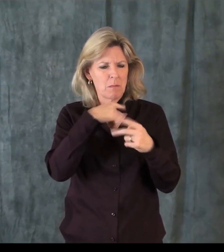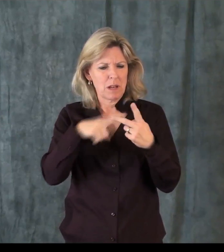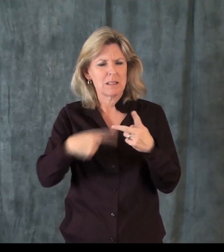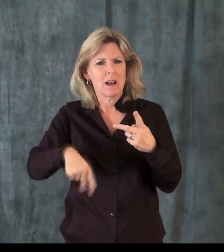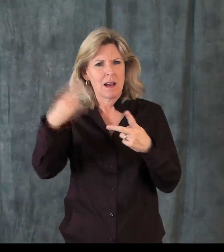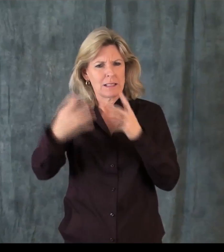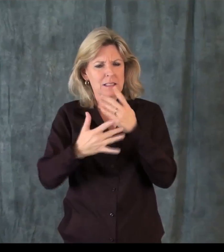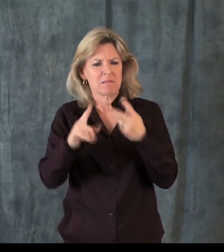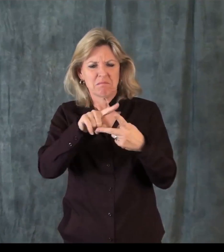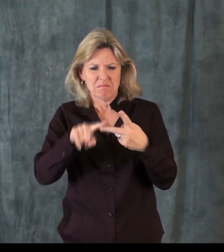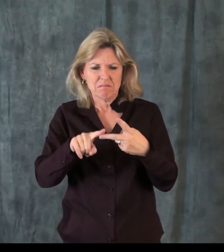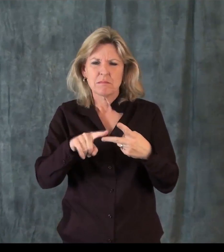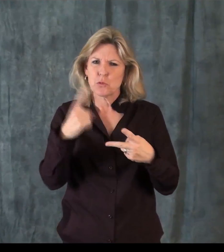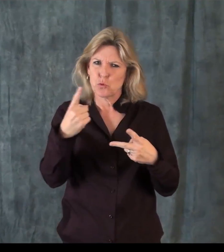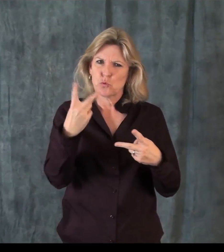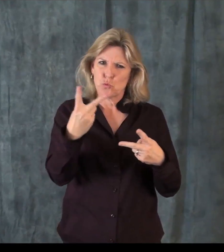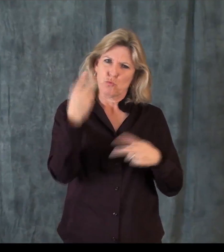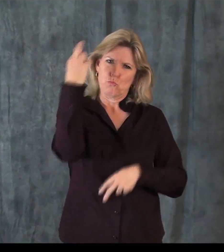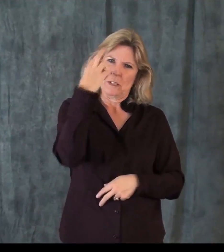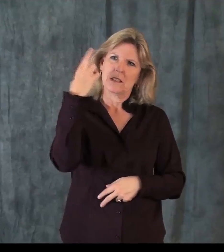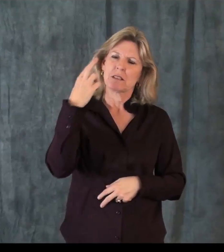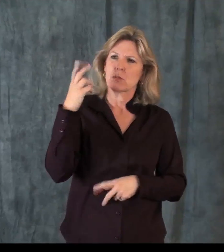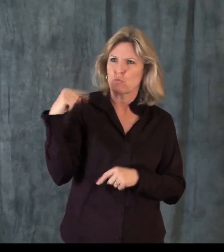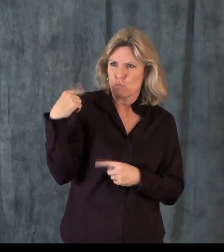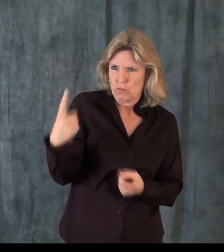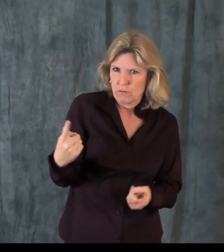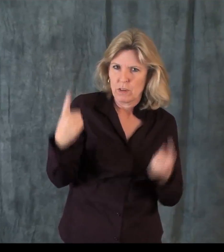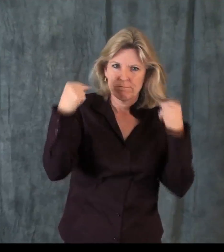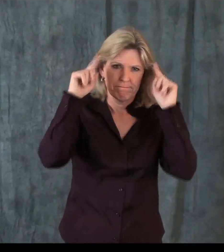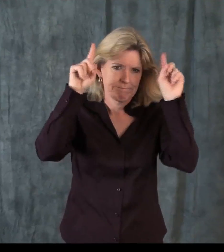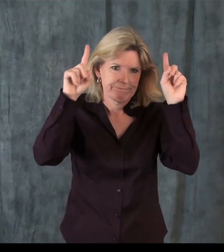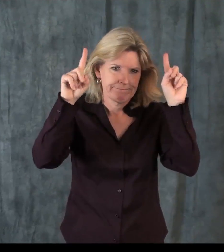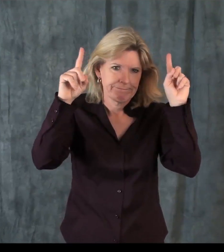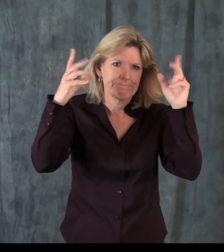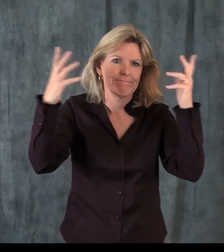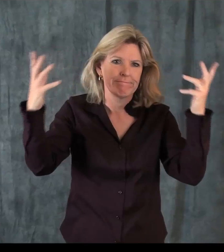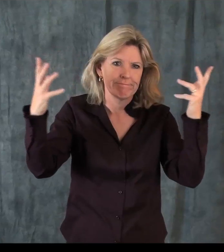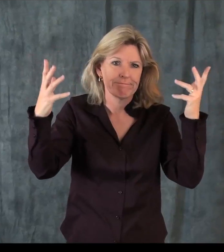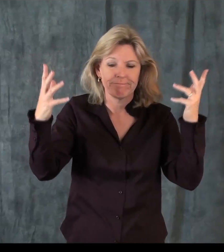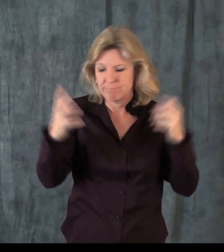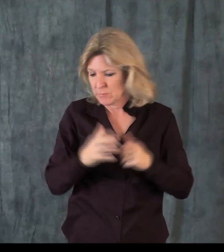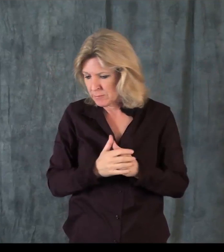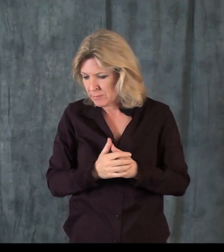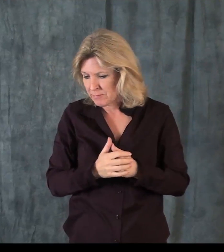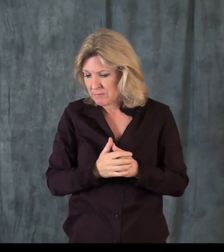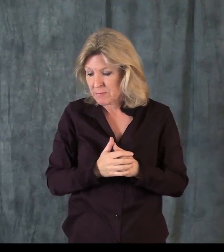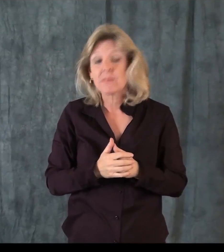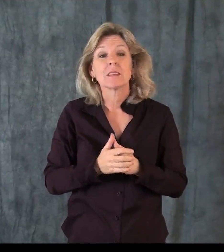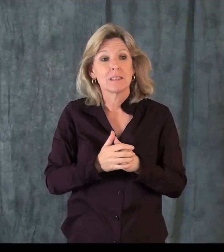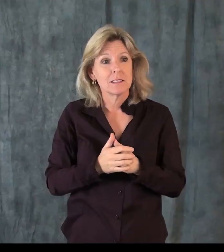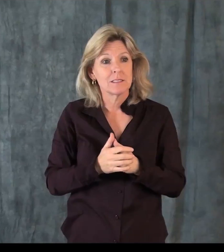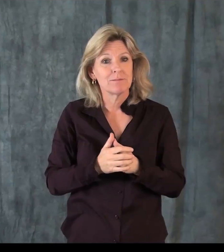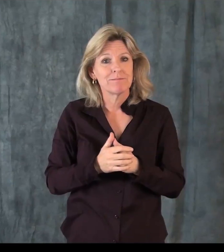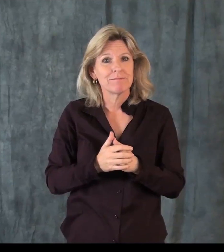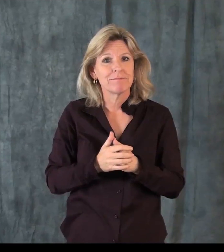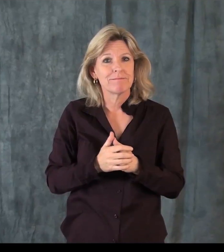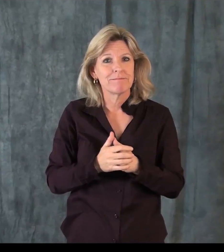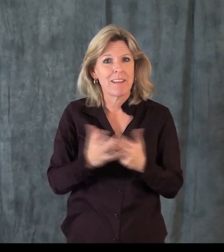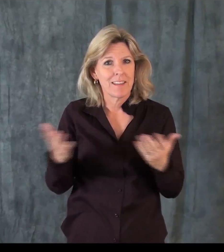we actually move to the live setting. So I just wanted to mention the most importance of having that good technology, and because of the constraints